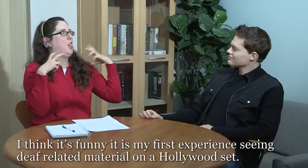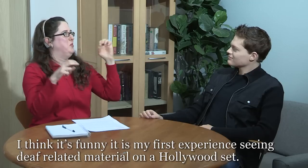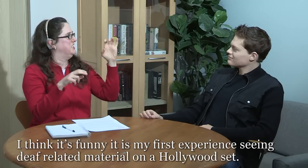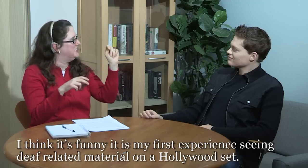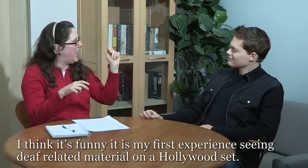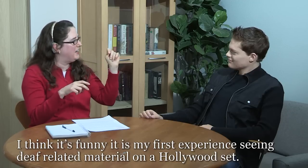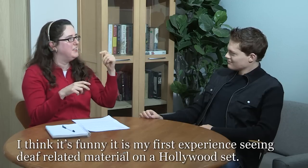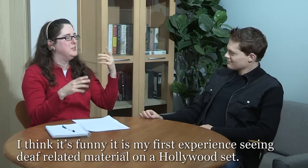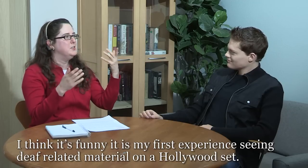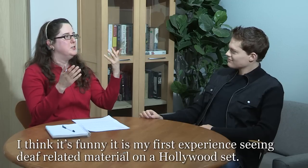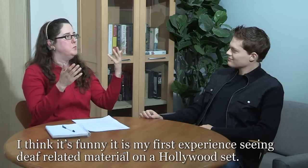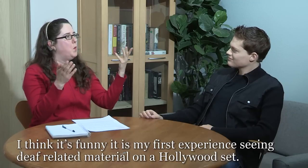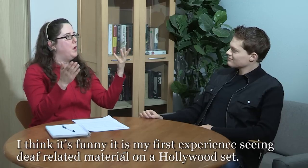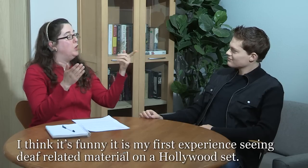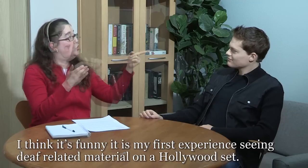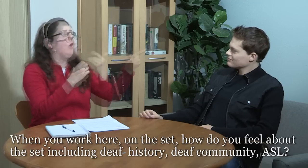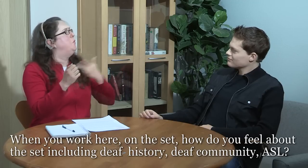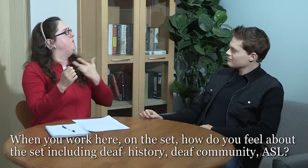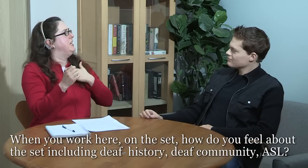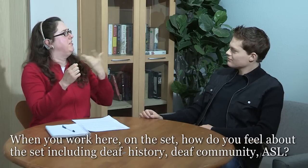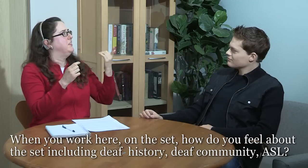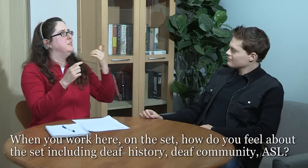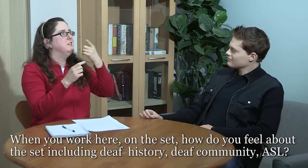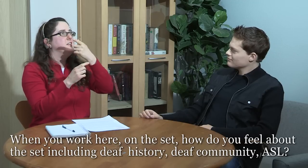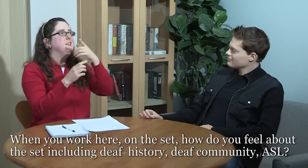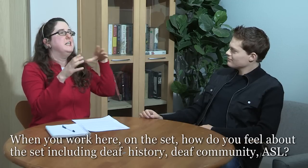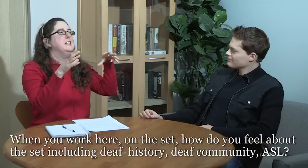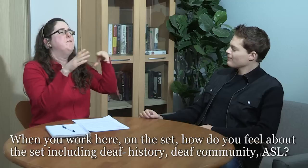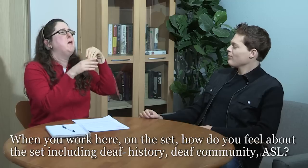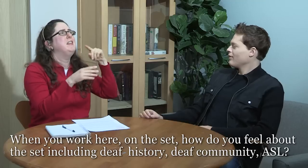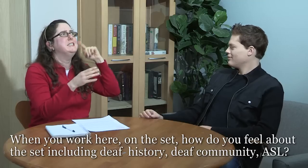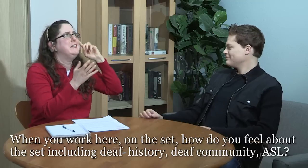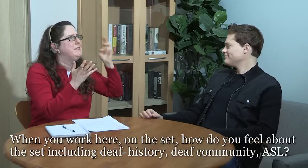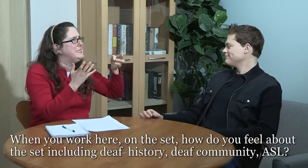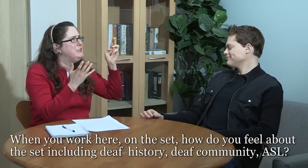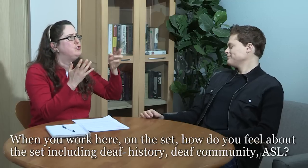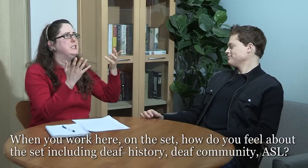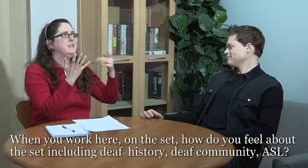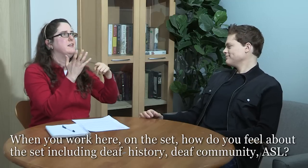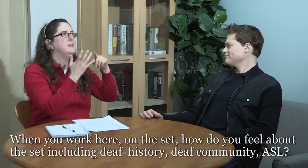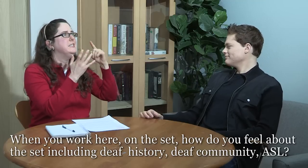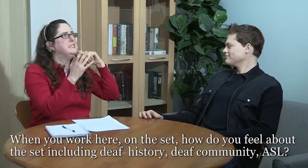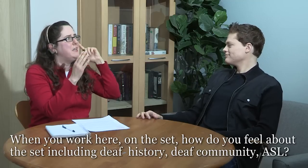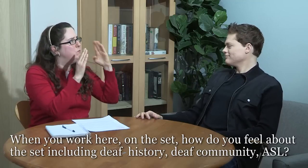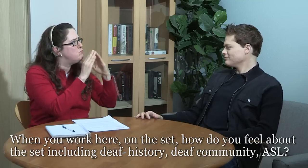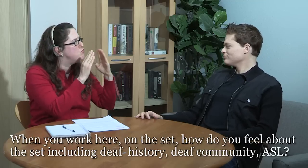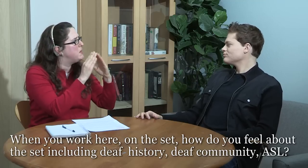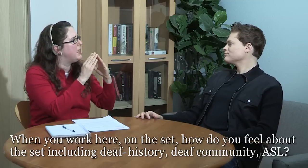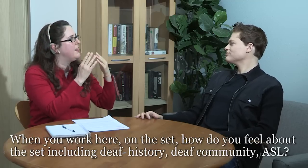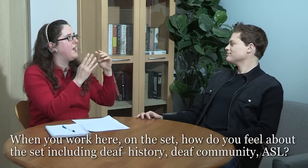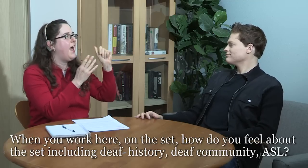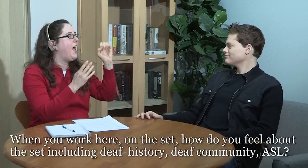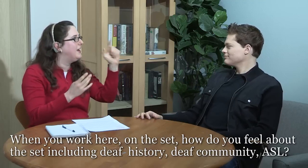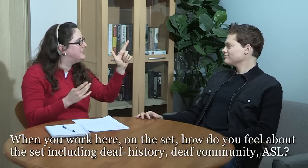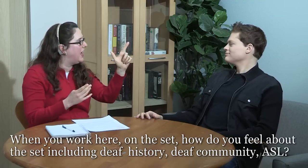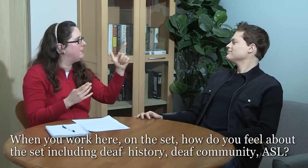-related material on the Hollywood set. Working here on the set, how do you feel? Seeing all the deaf ephemera and all the